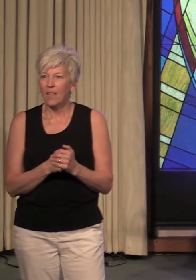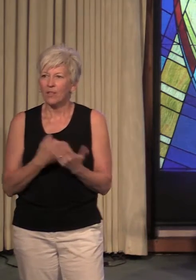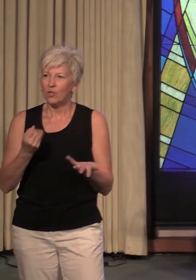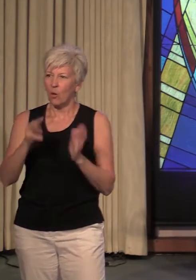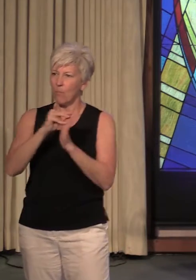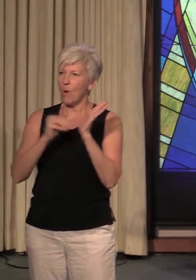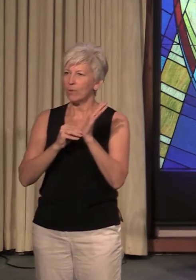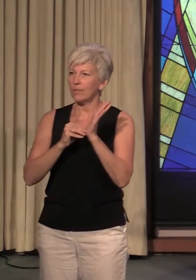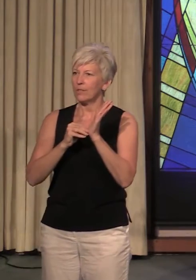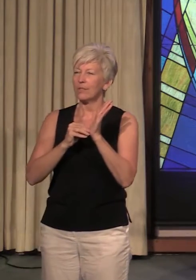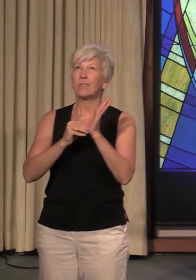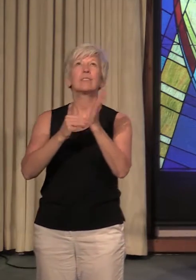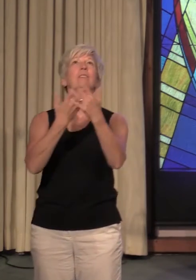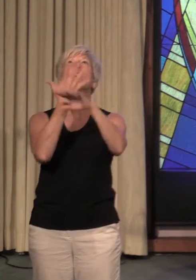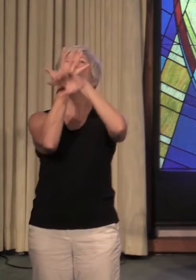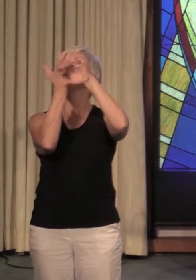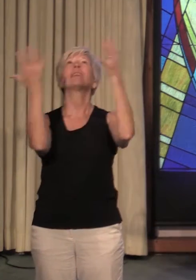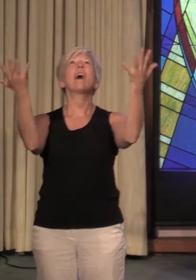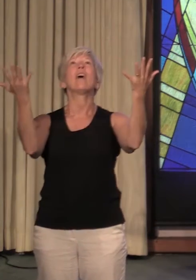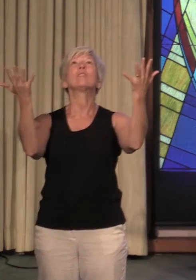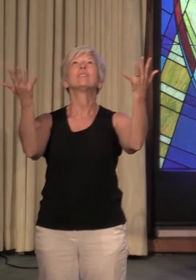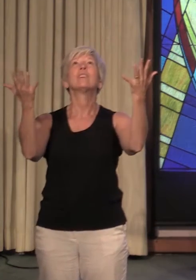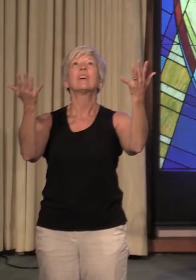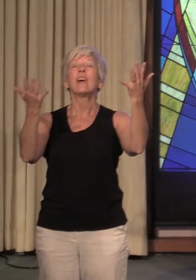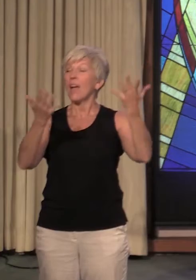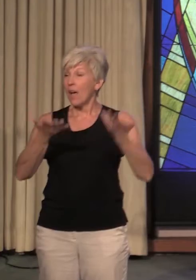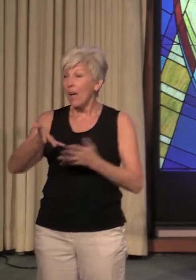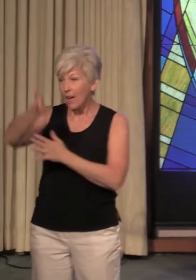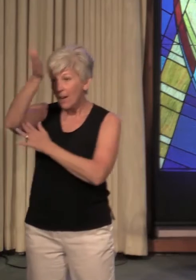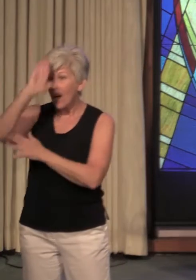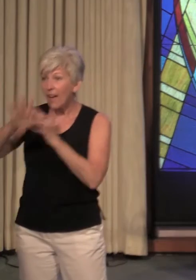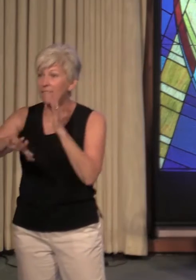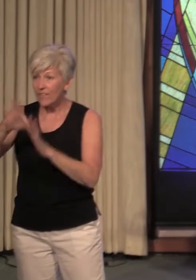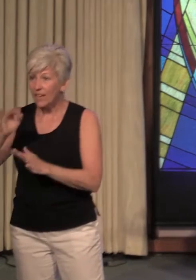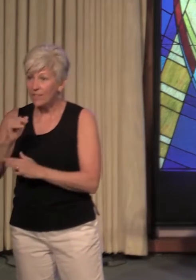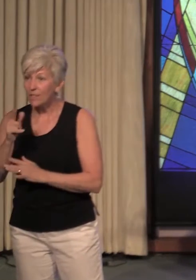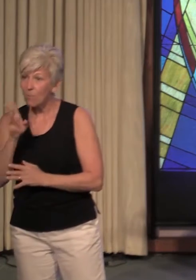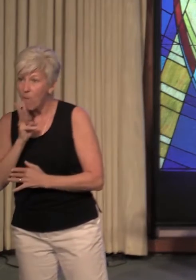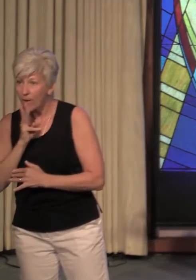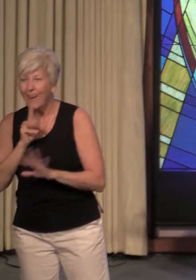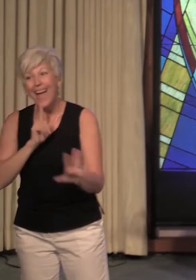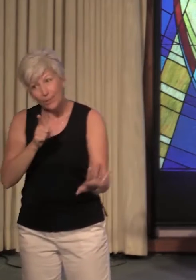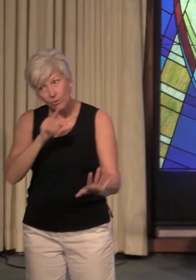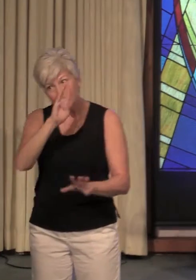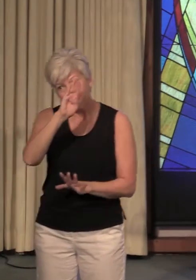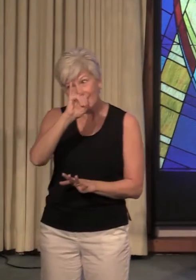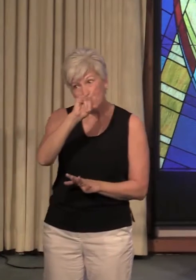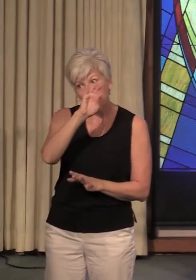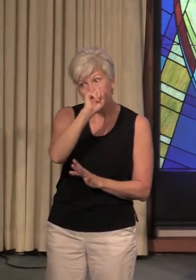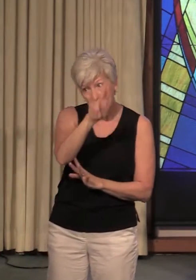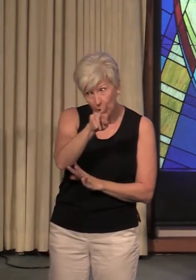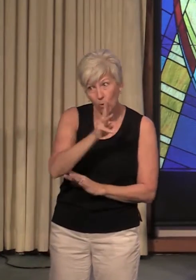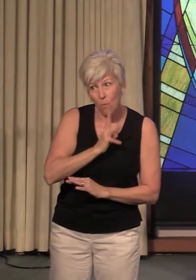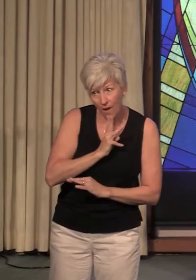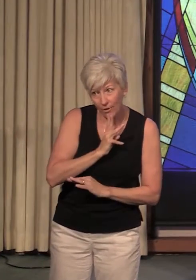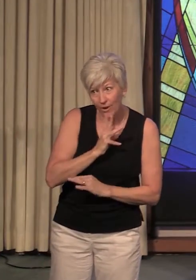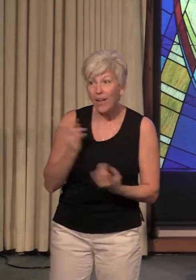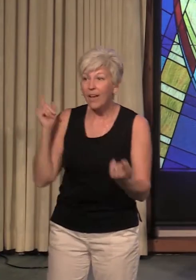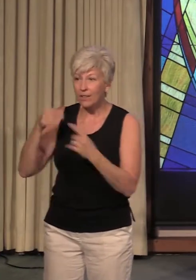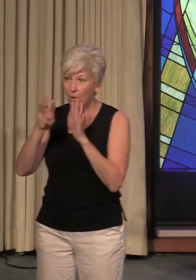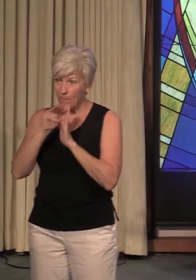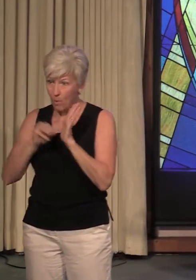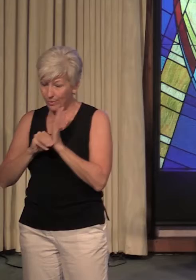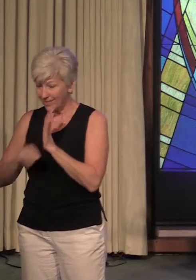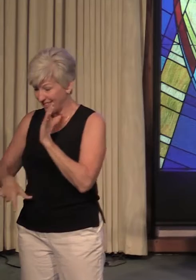Moses cries out to God. God finds him some water. Actually, it's bitter water until Moses finds a tree and throws it in the